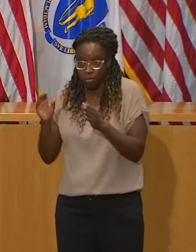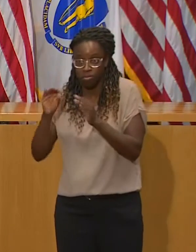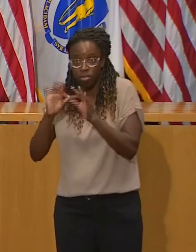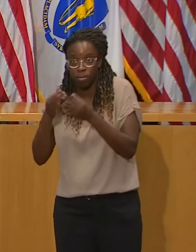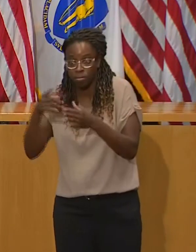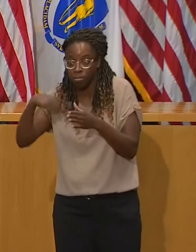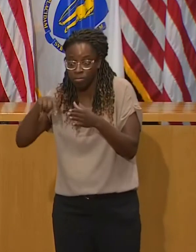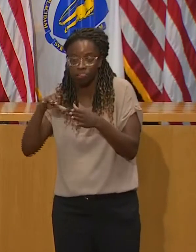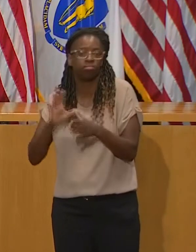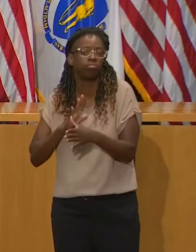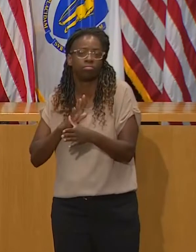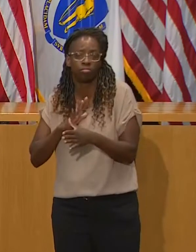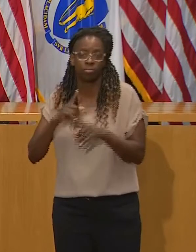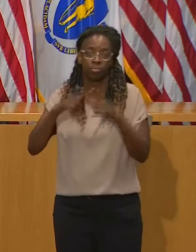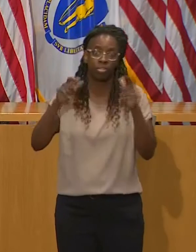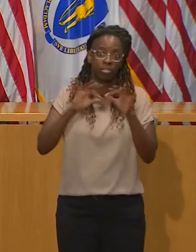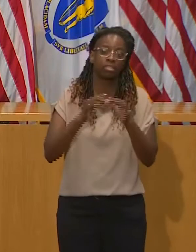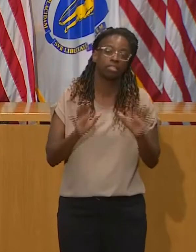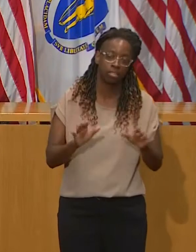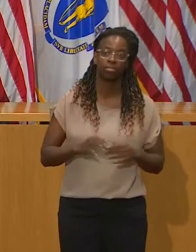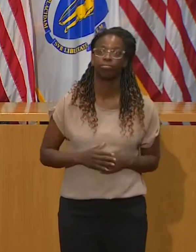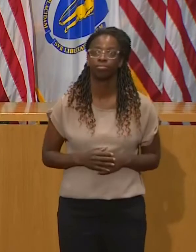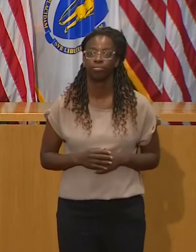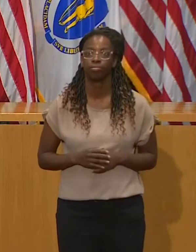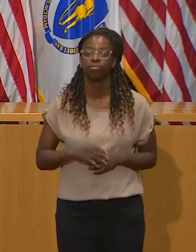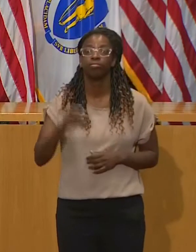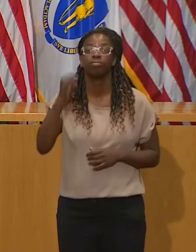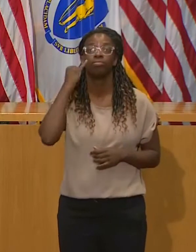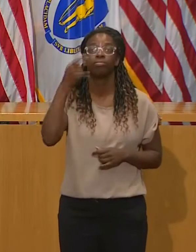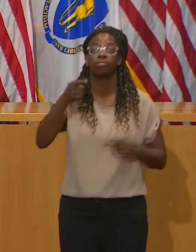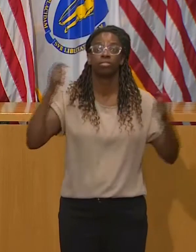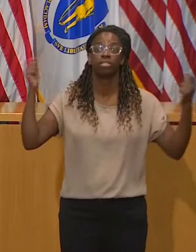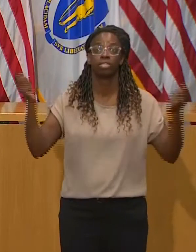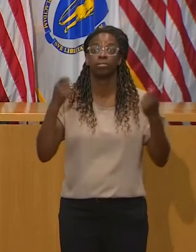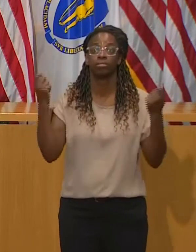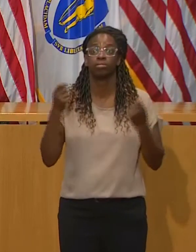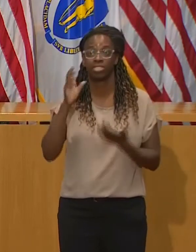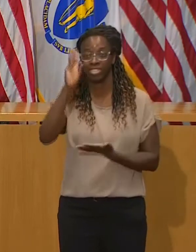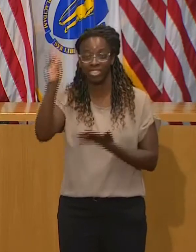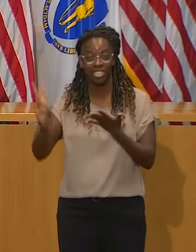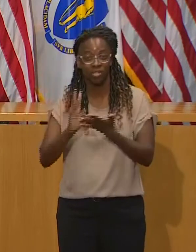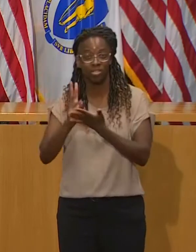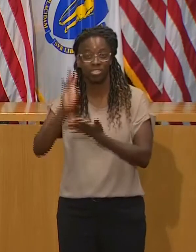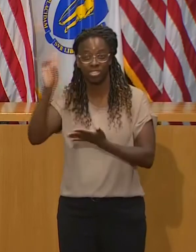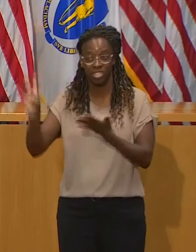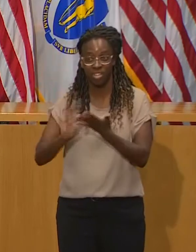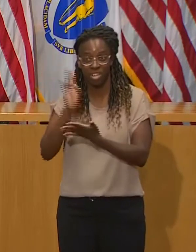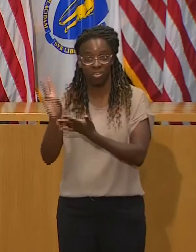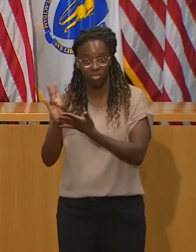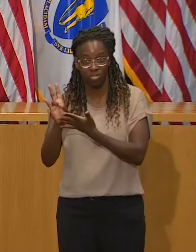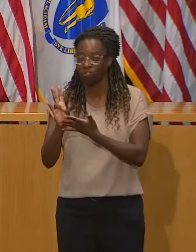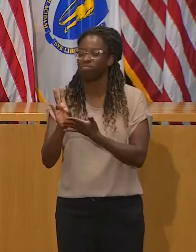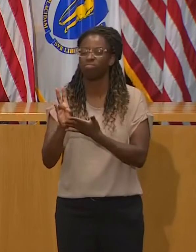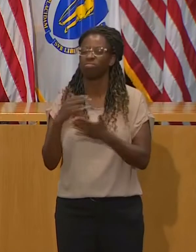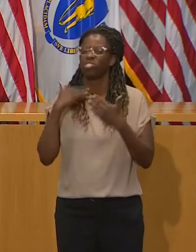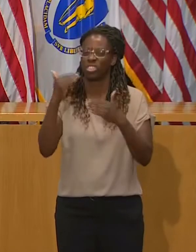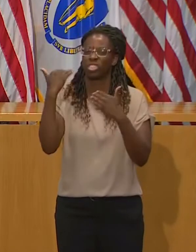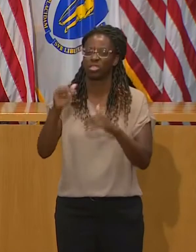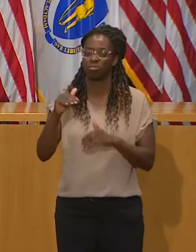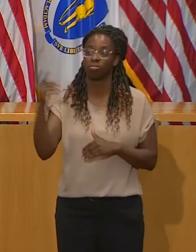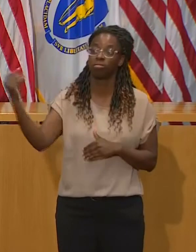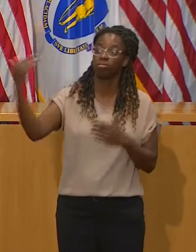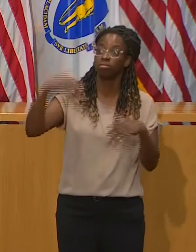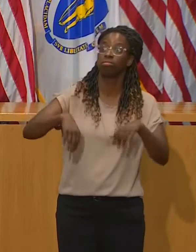holiday shorter this time on a shorter timeframe to minimize time together. Open doors and windows to allow ventilation.